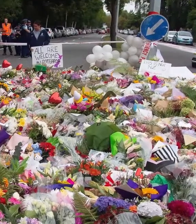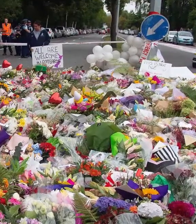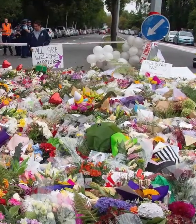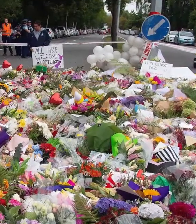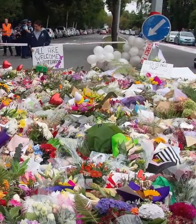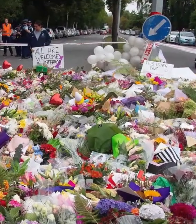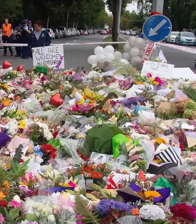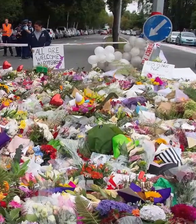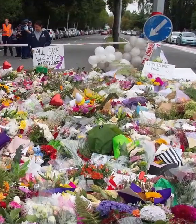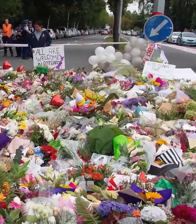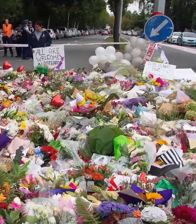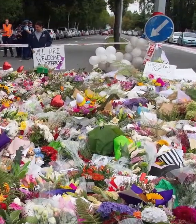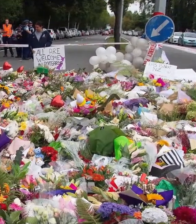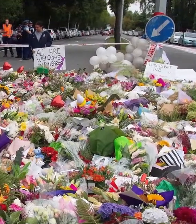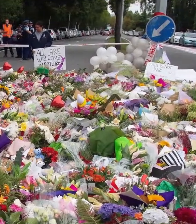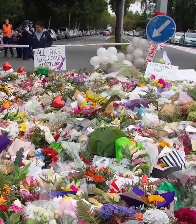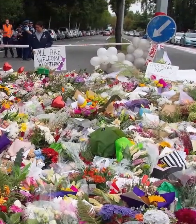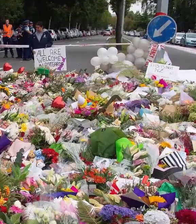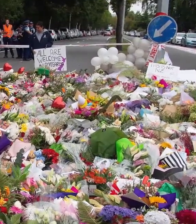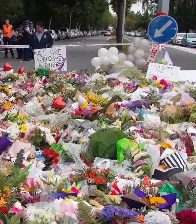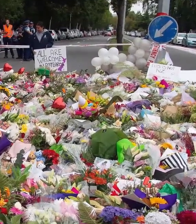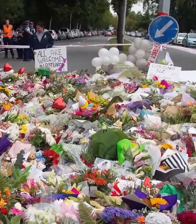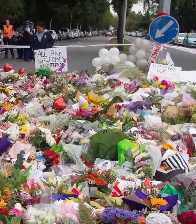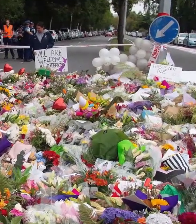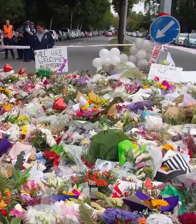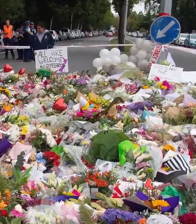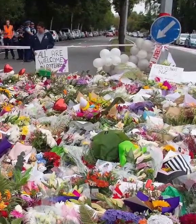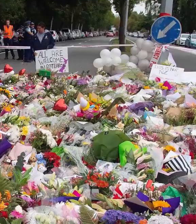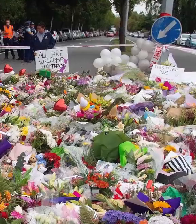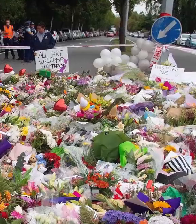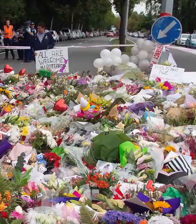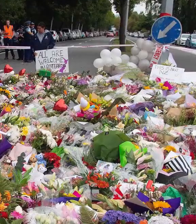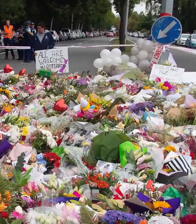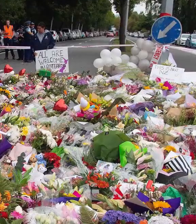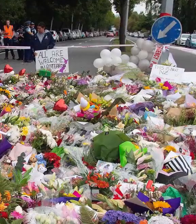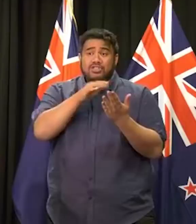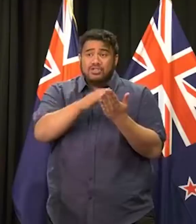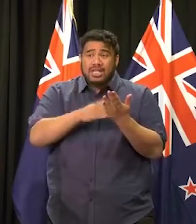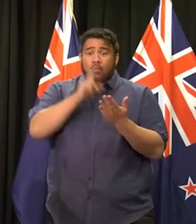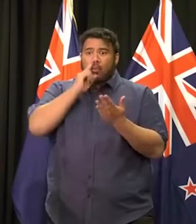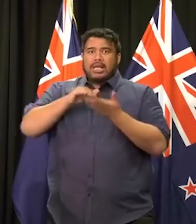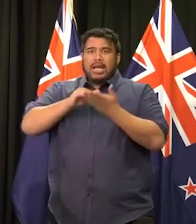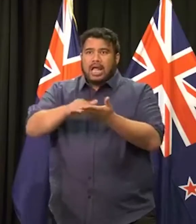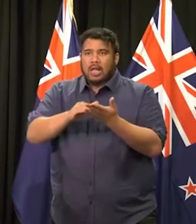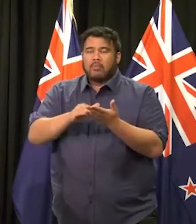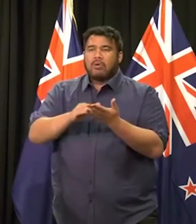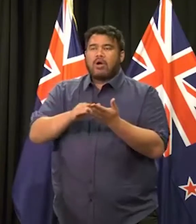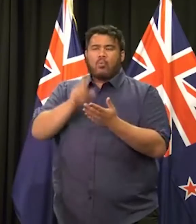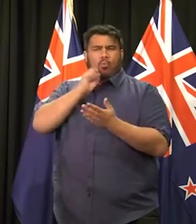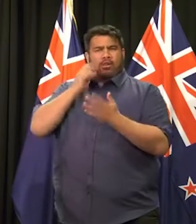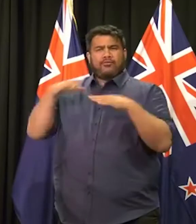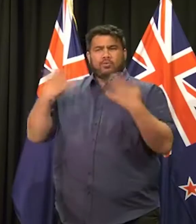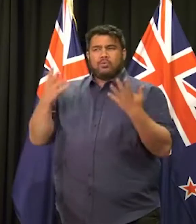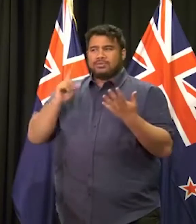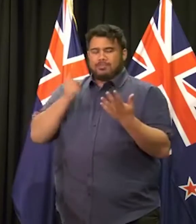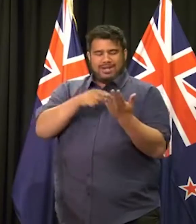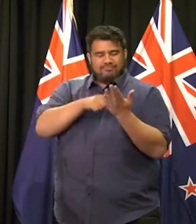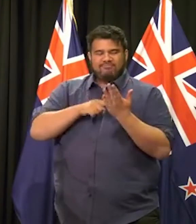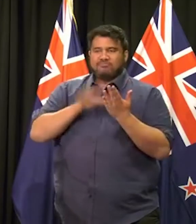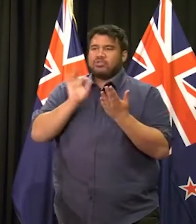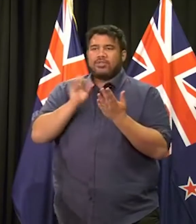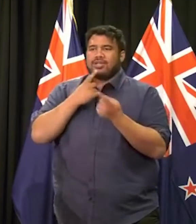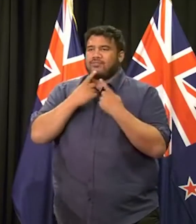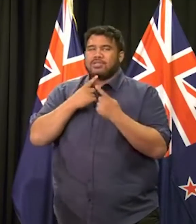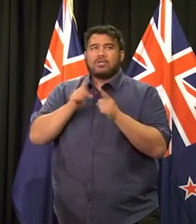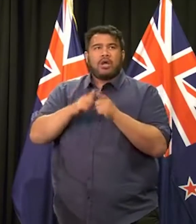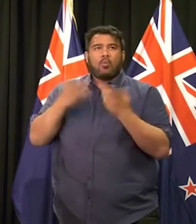that could have been acted on immediately, it would have been. But there unfortunately were no such details in that email.